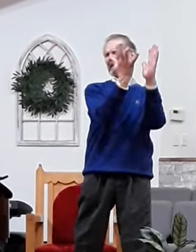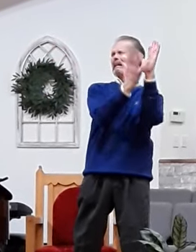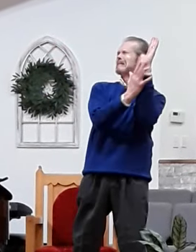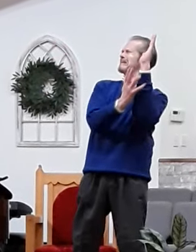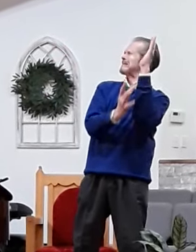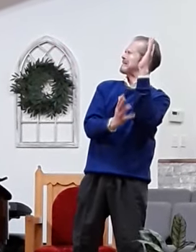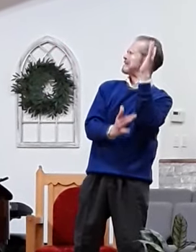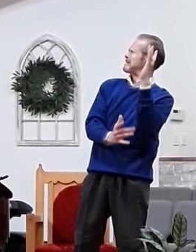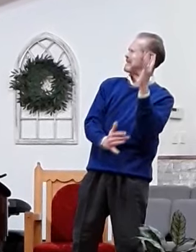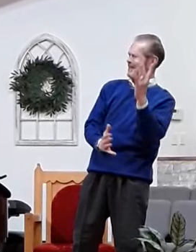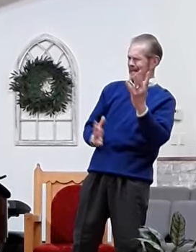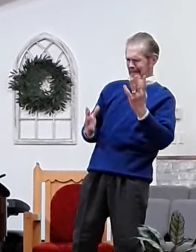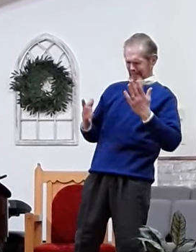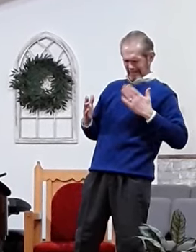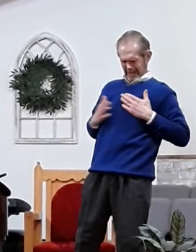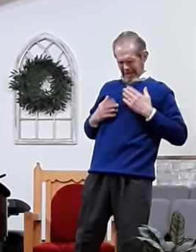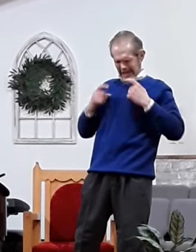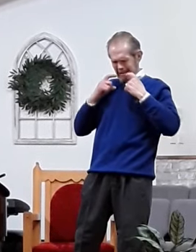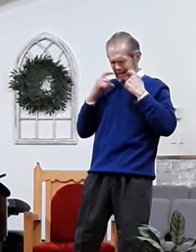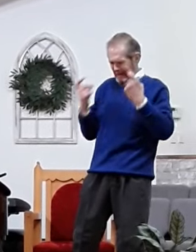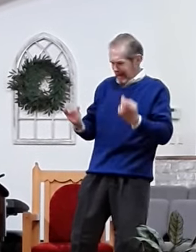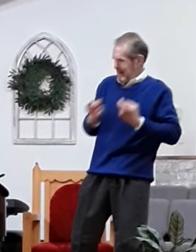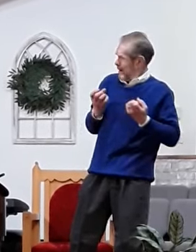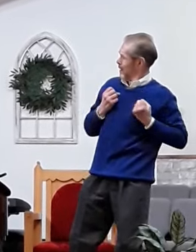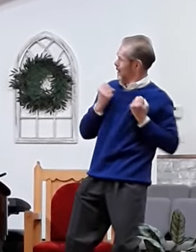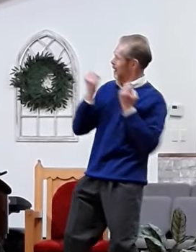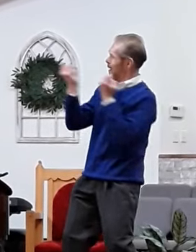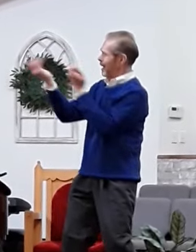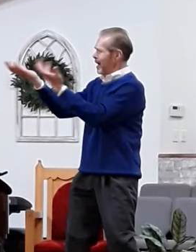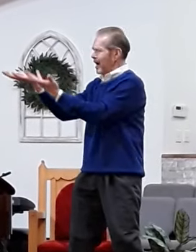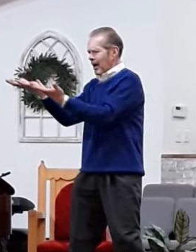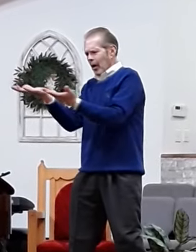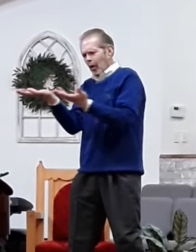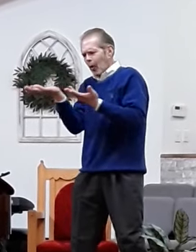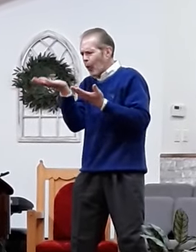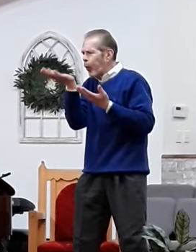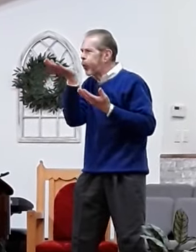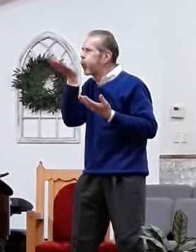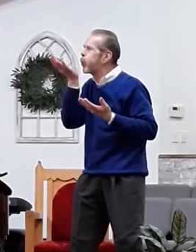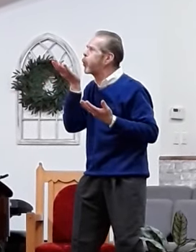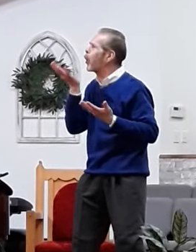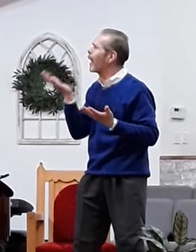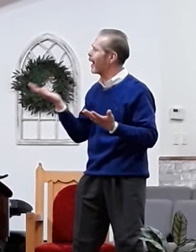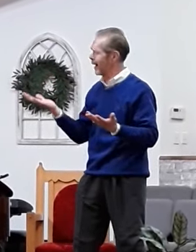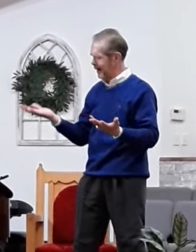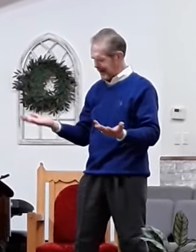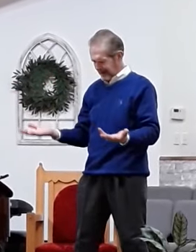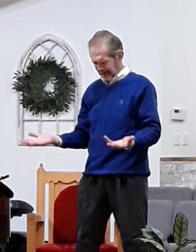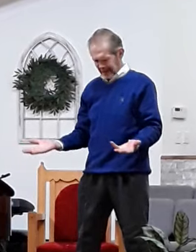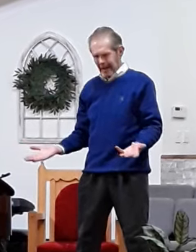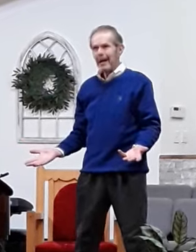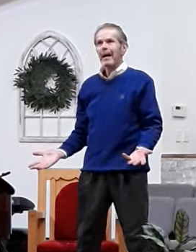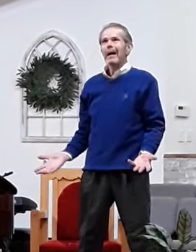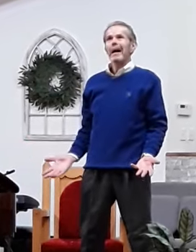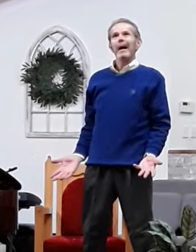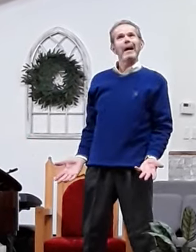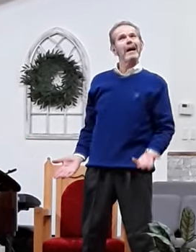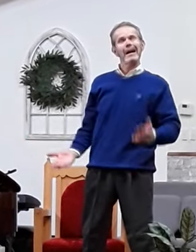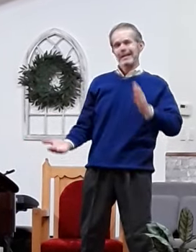to take away my sin. Then